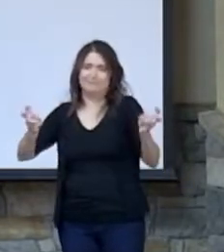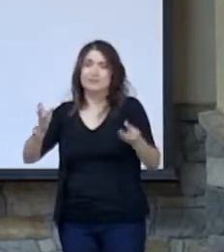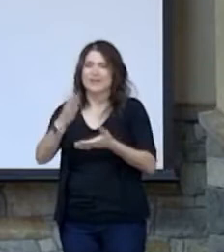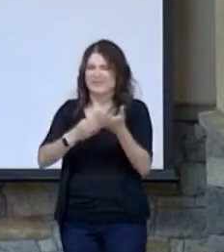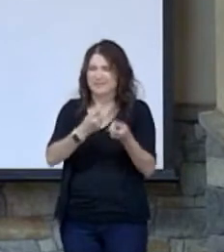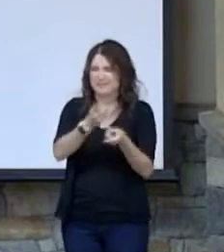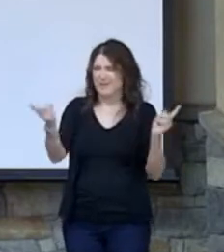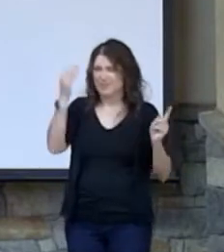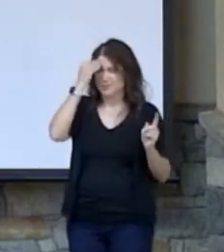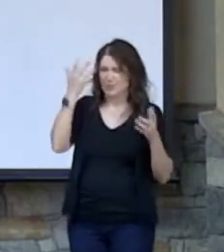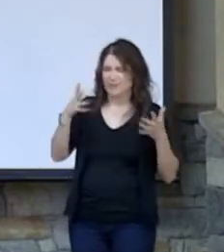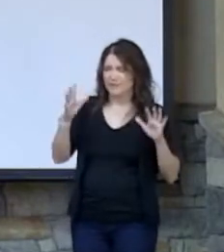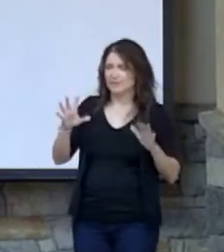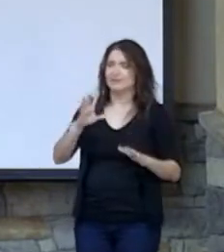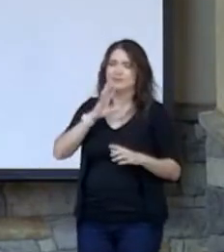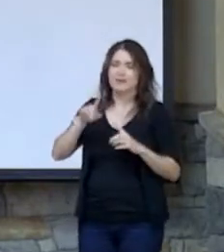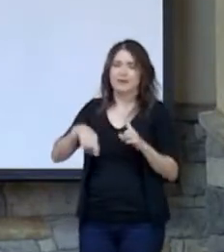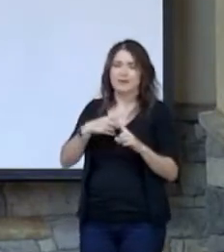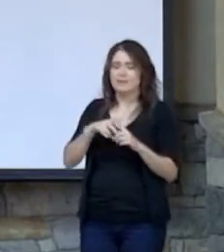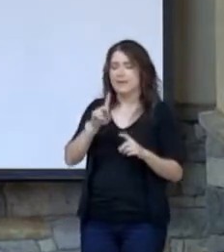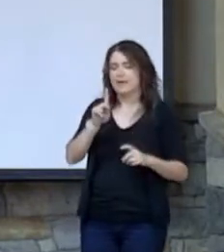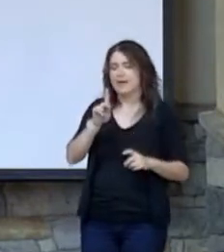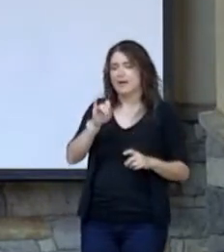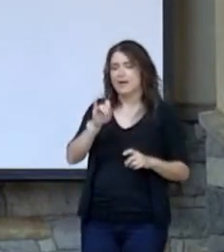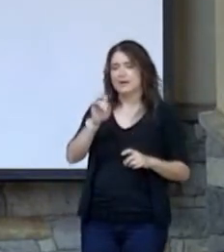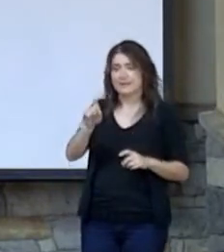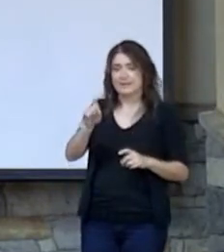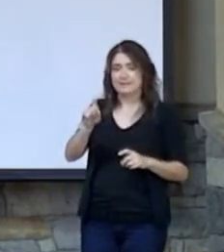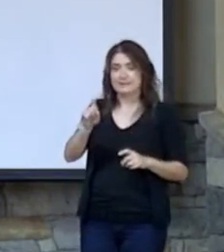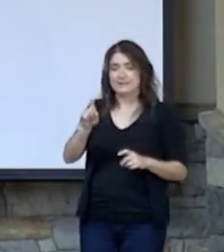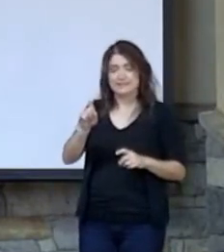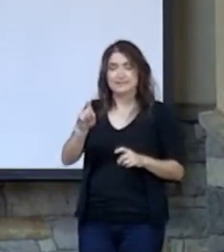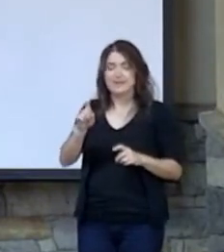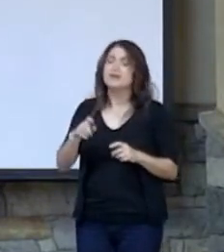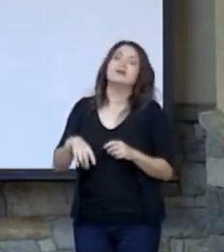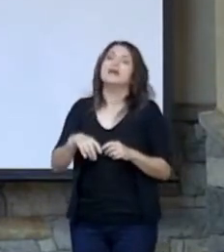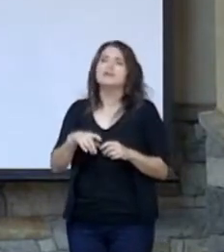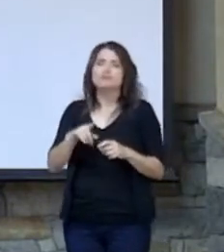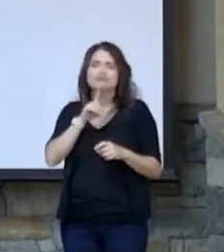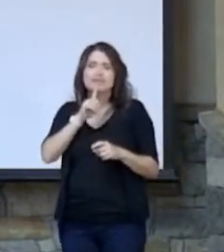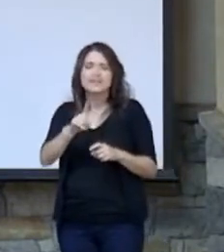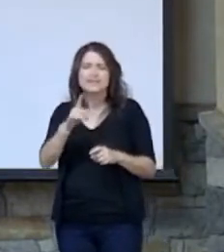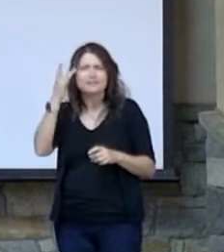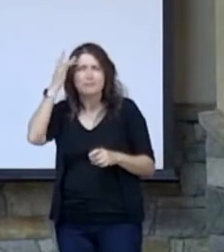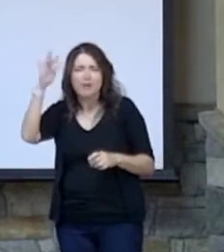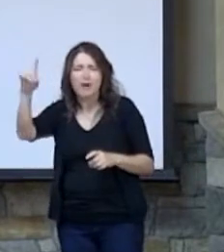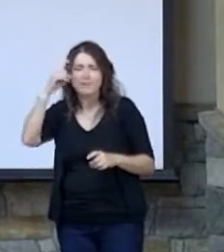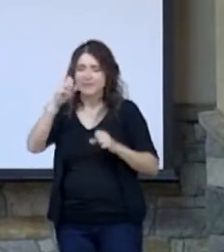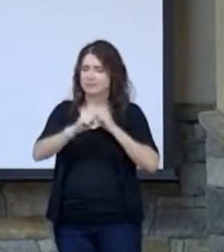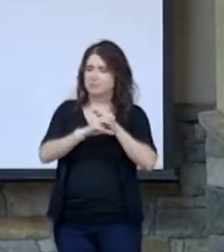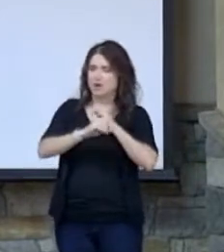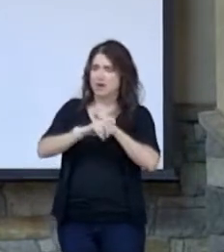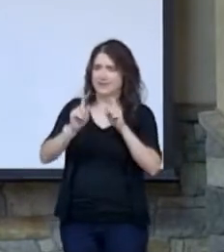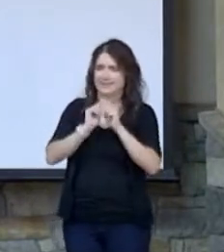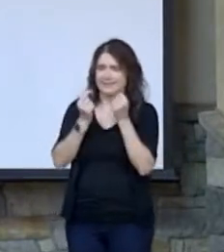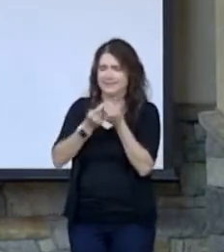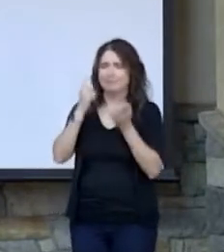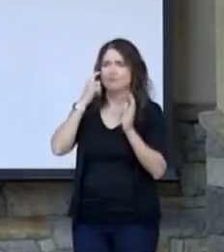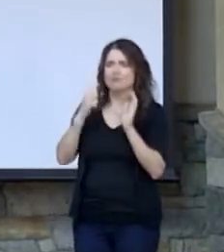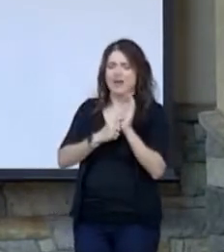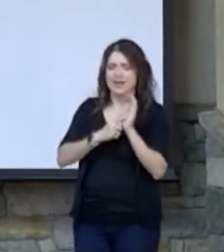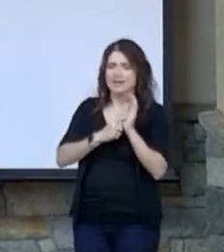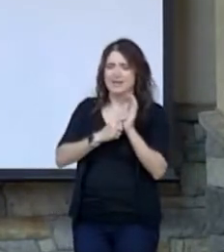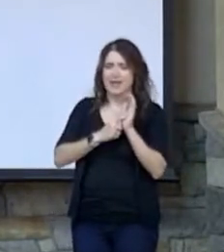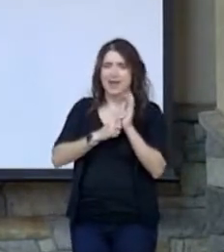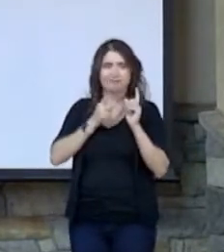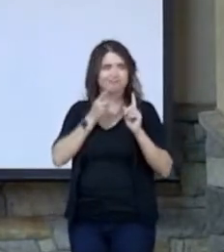know I'm talking about Kix cereal, and it was really smart because the marketing team recognized that the key to